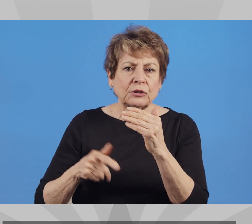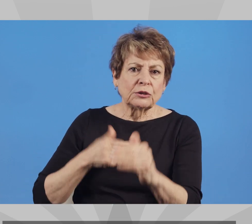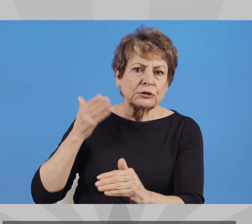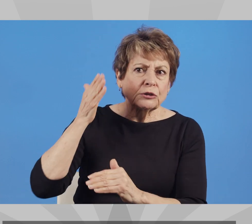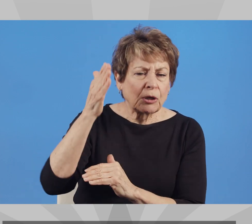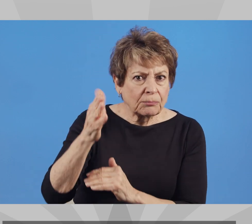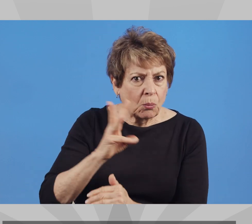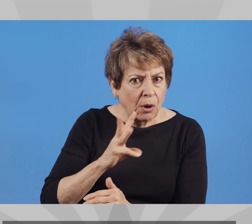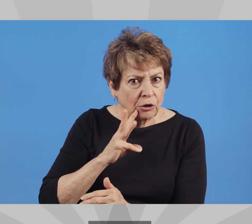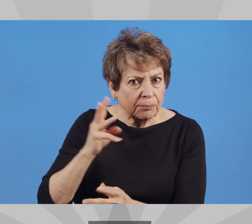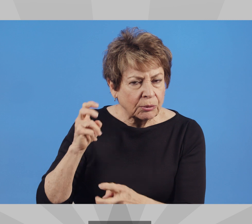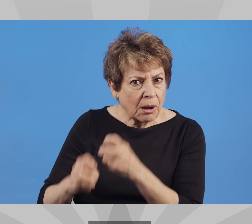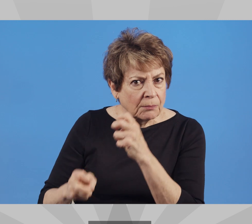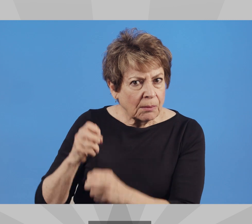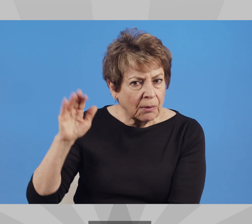future.